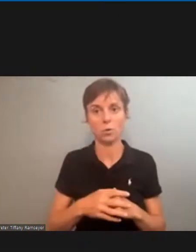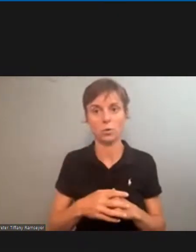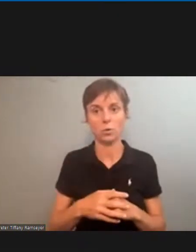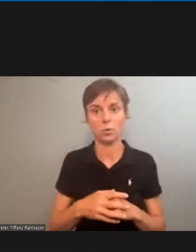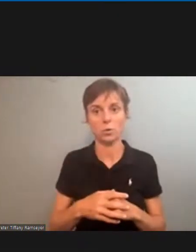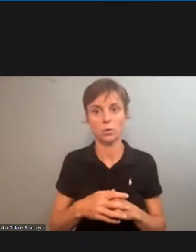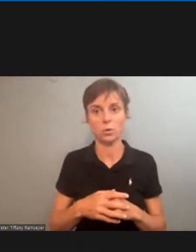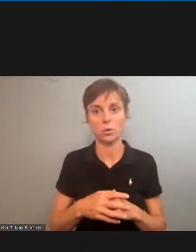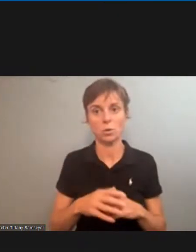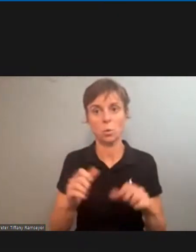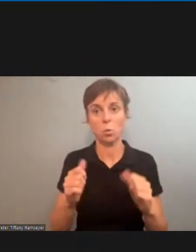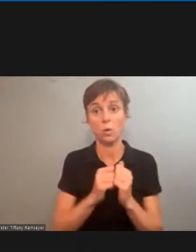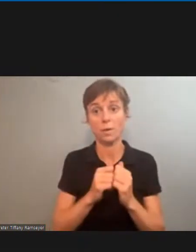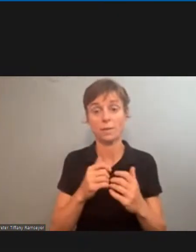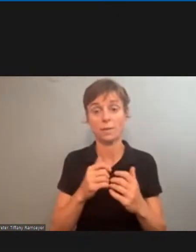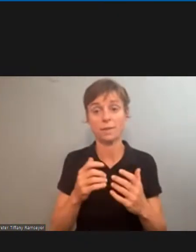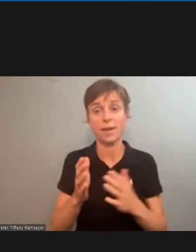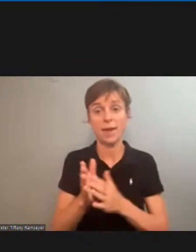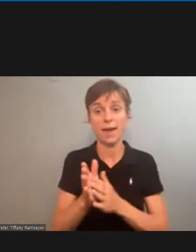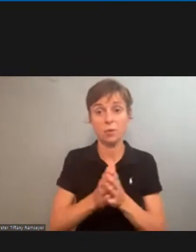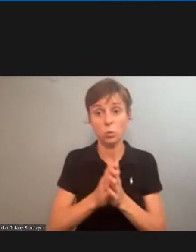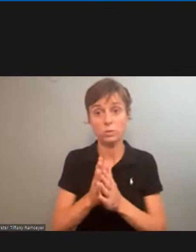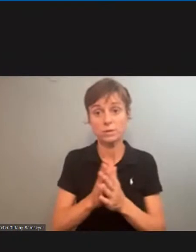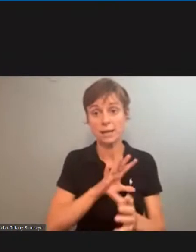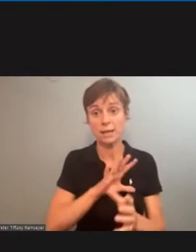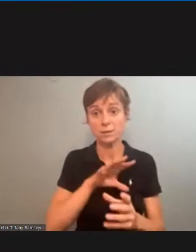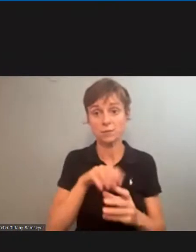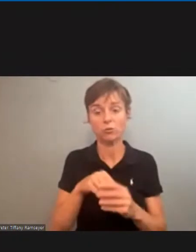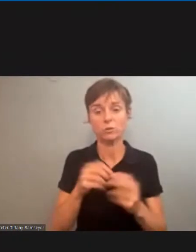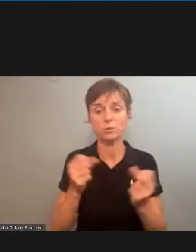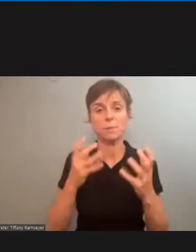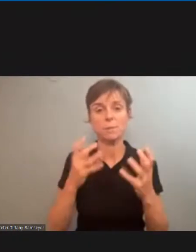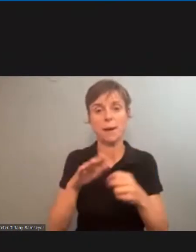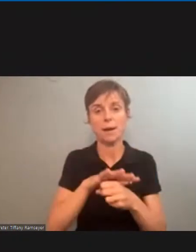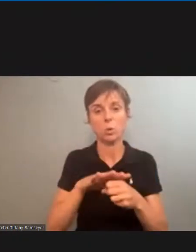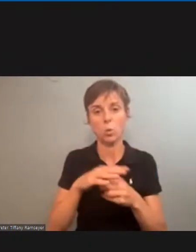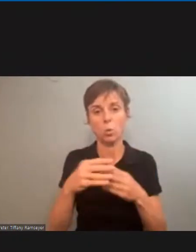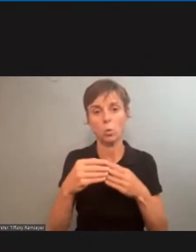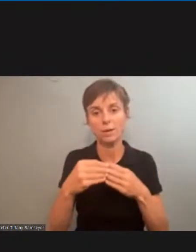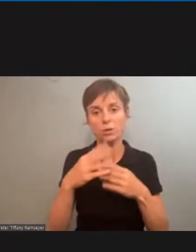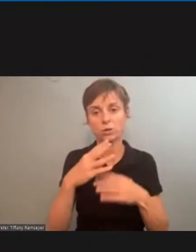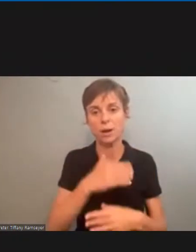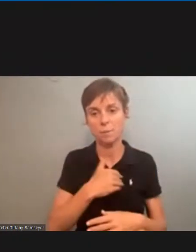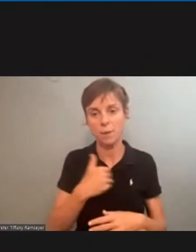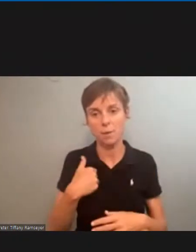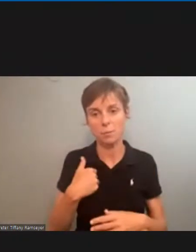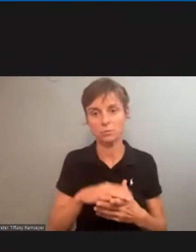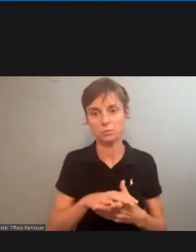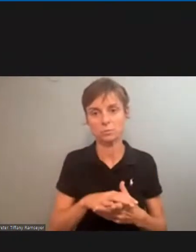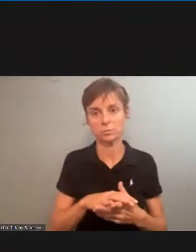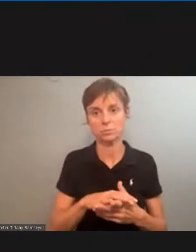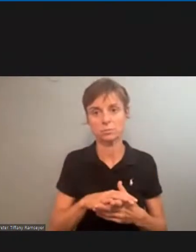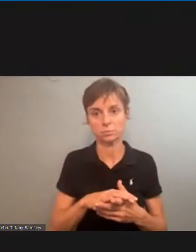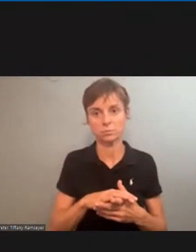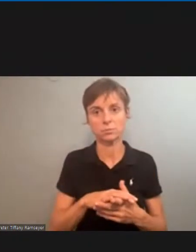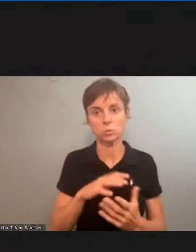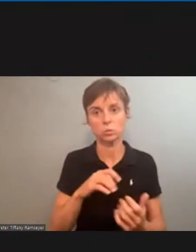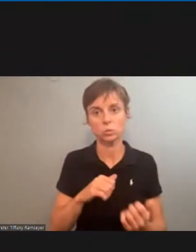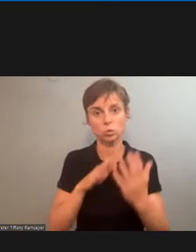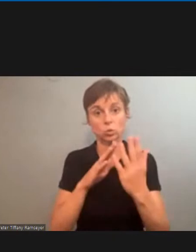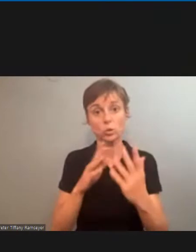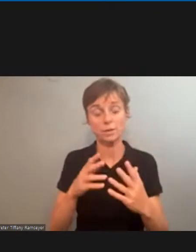with the enthusiastic participation of so many local leaders and members address the importance of a member